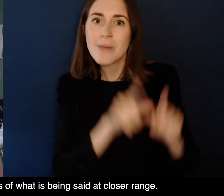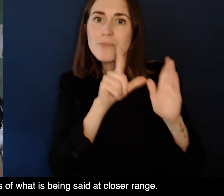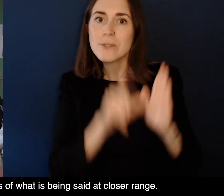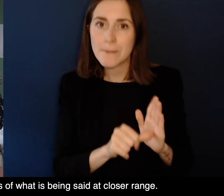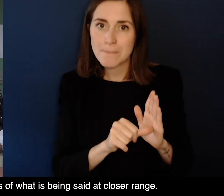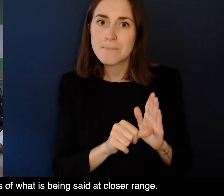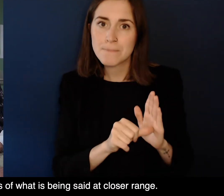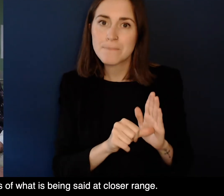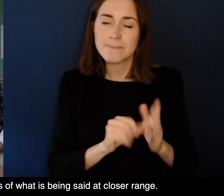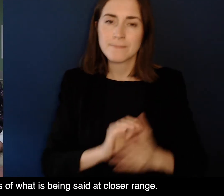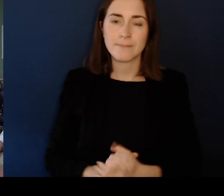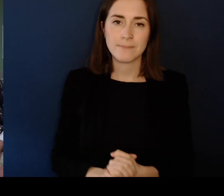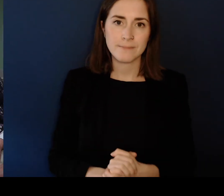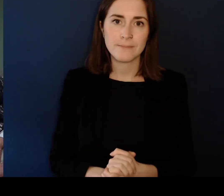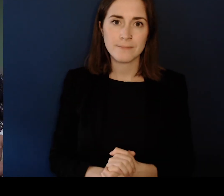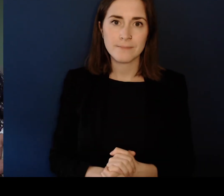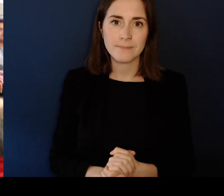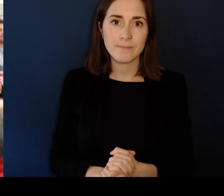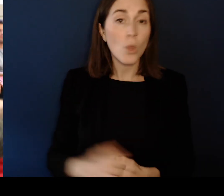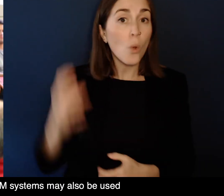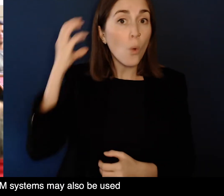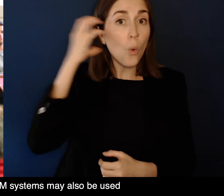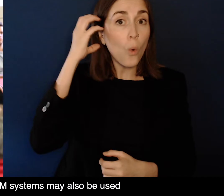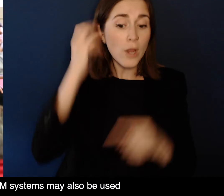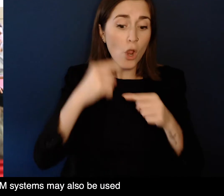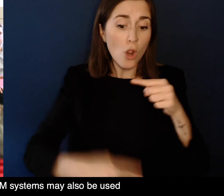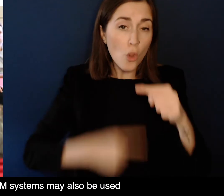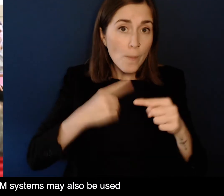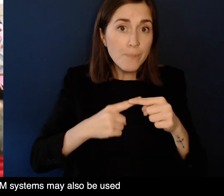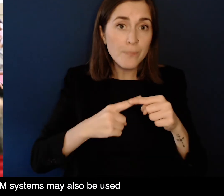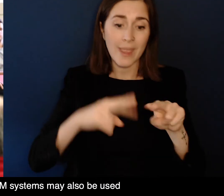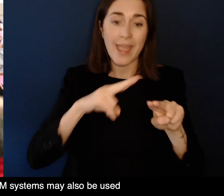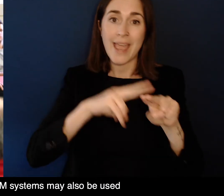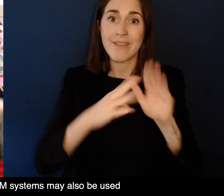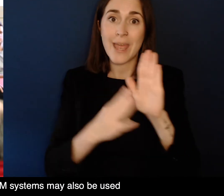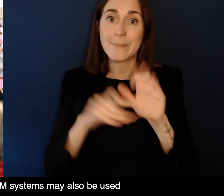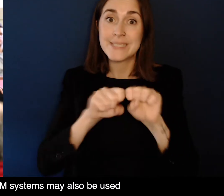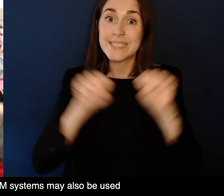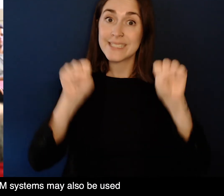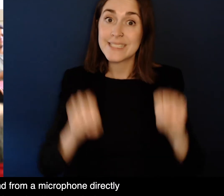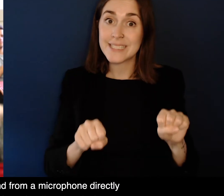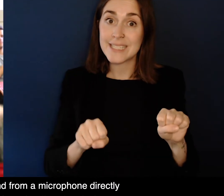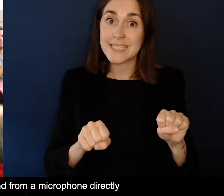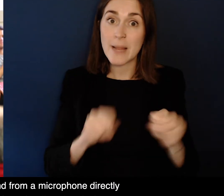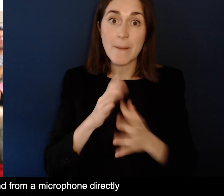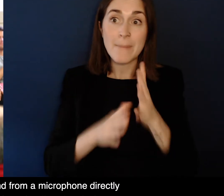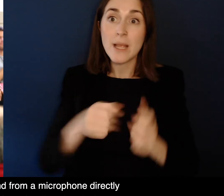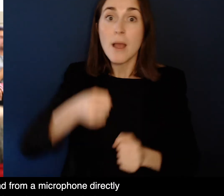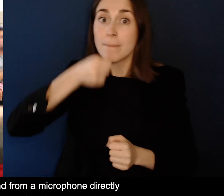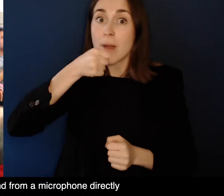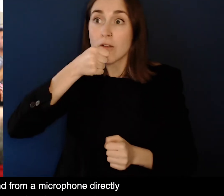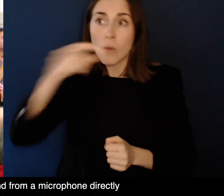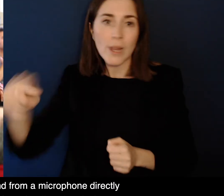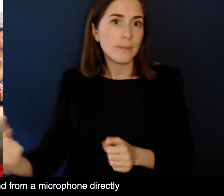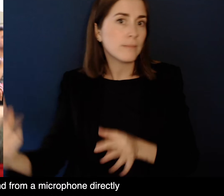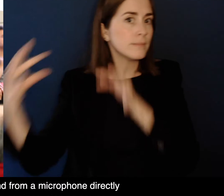what is being said at closer range Audio loop and FM systems may also be used which direct sound from a